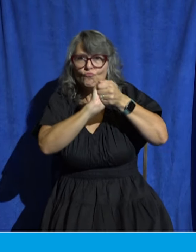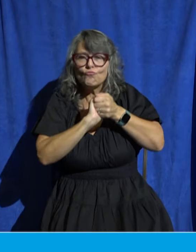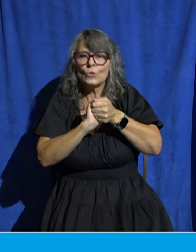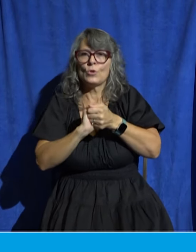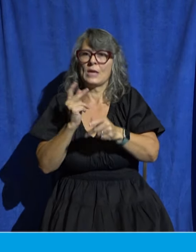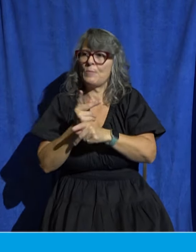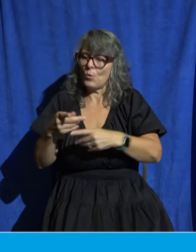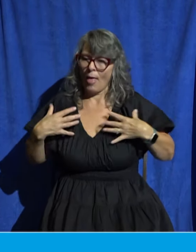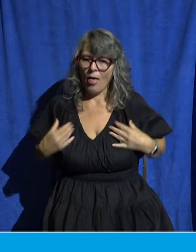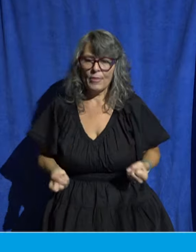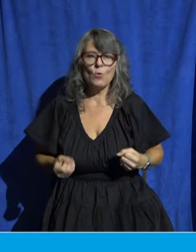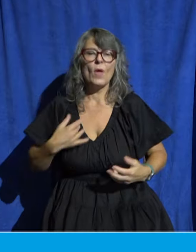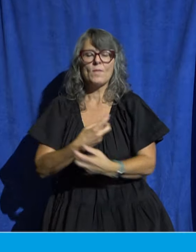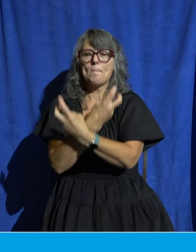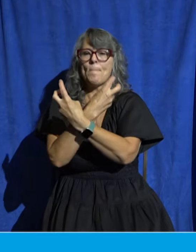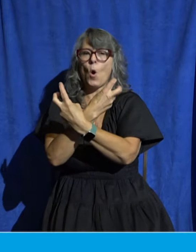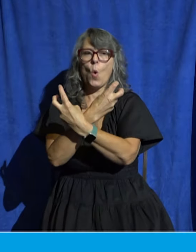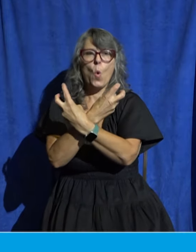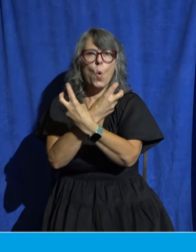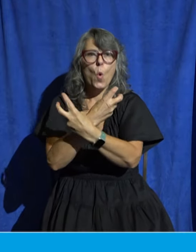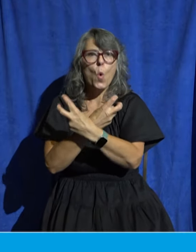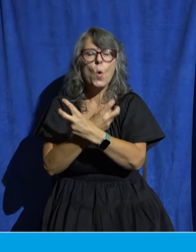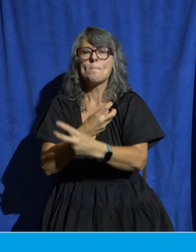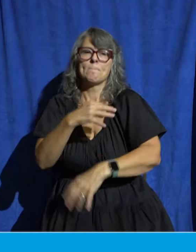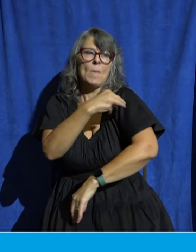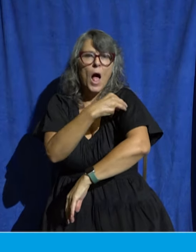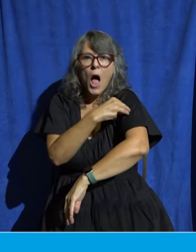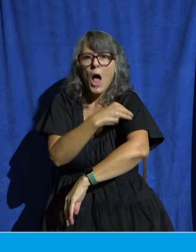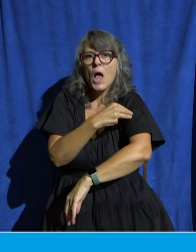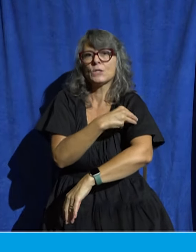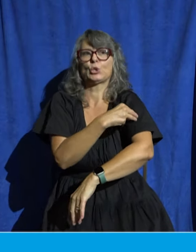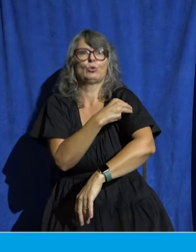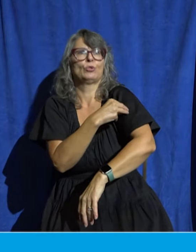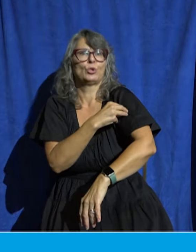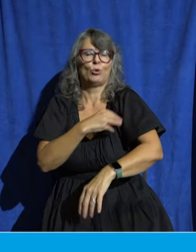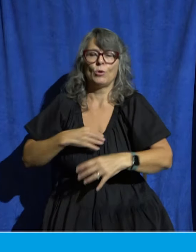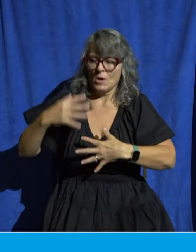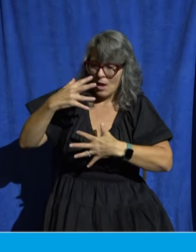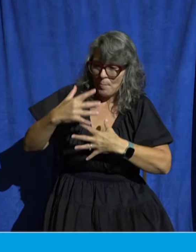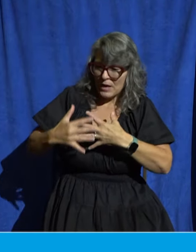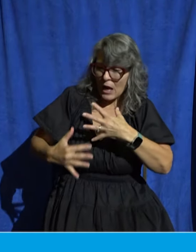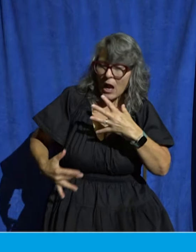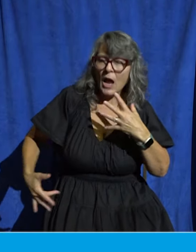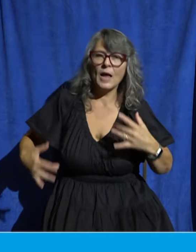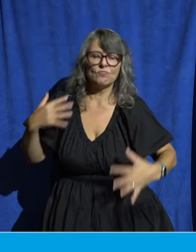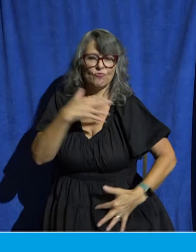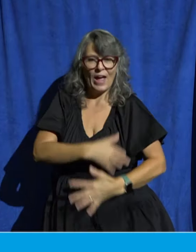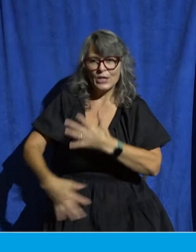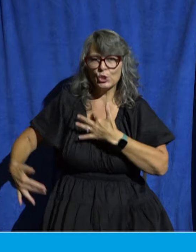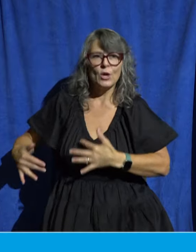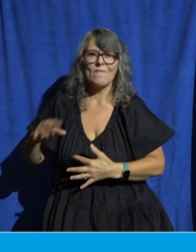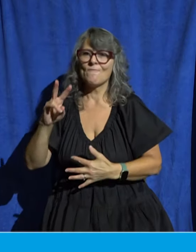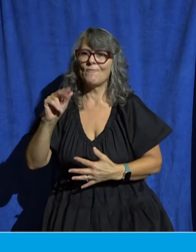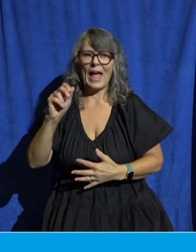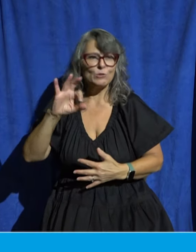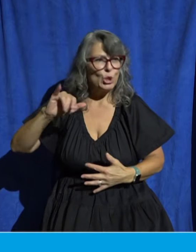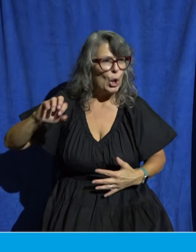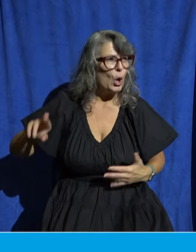system, your muscular system, your nervous system, your vascular system, God has also designed the church to be